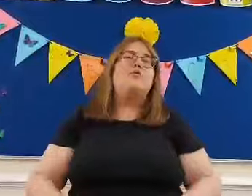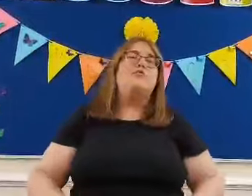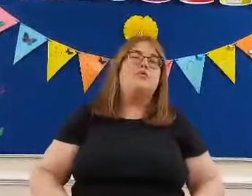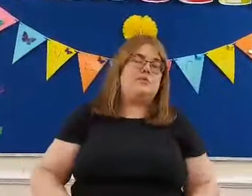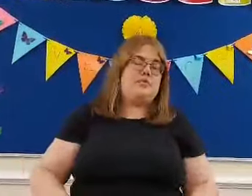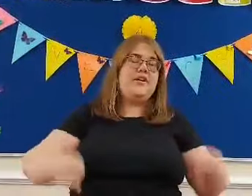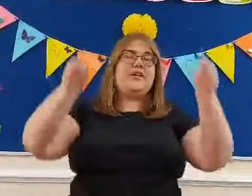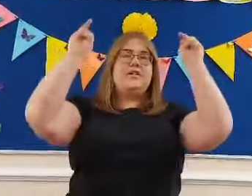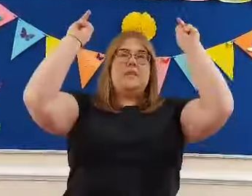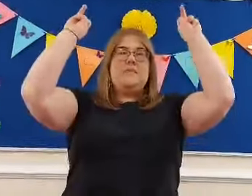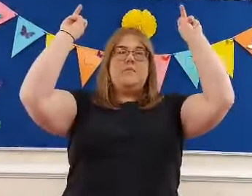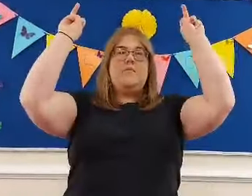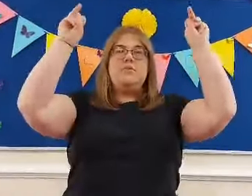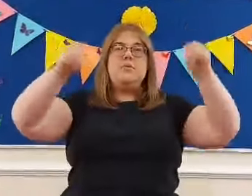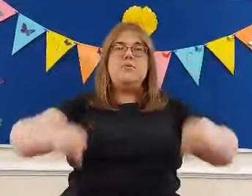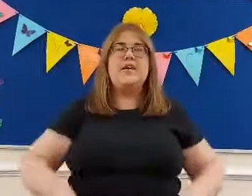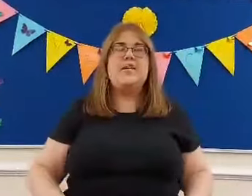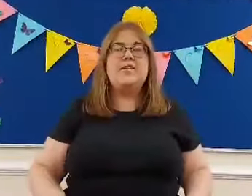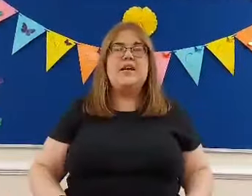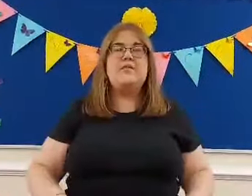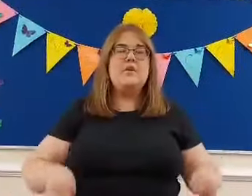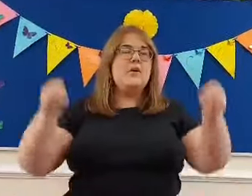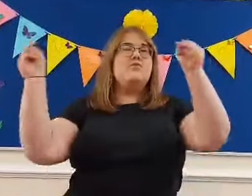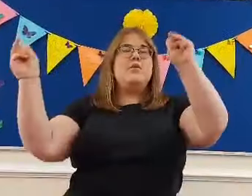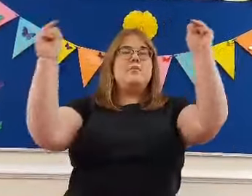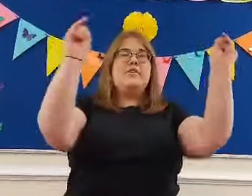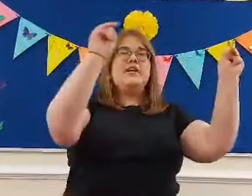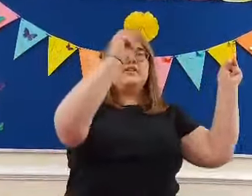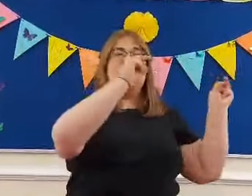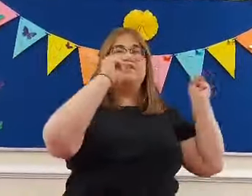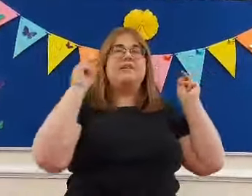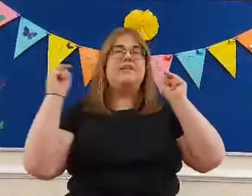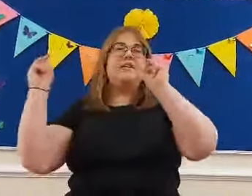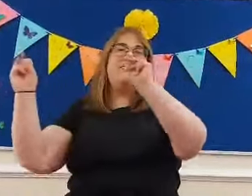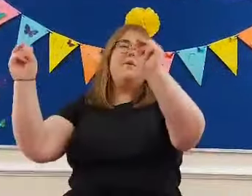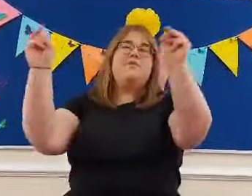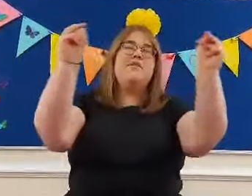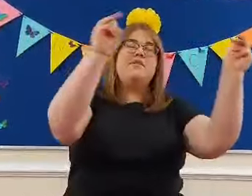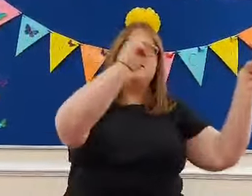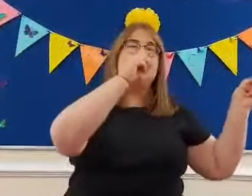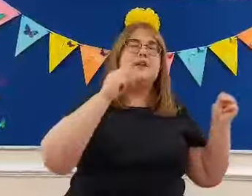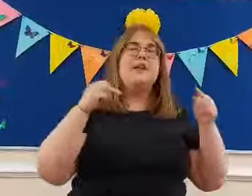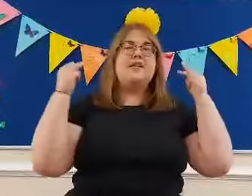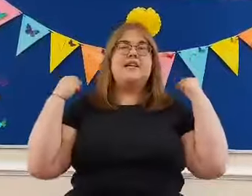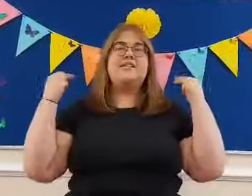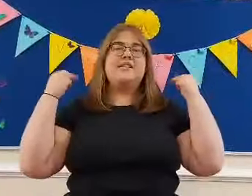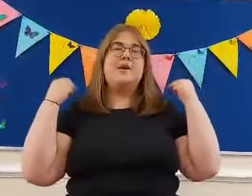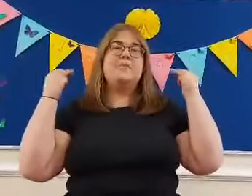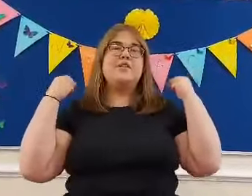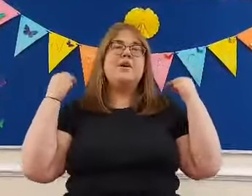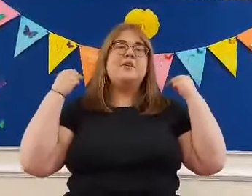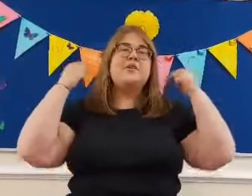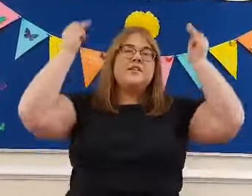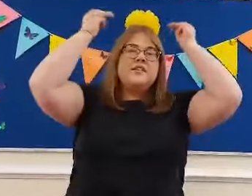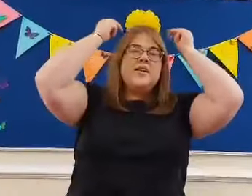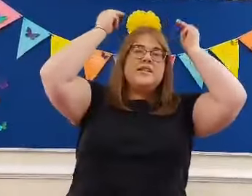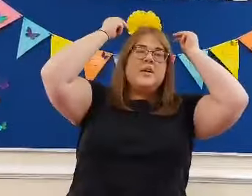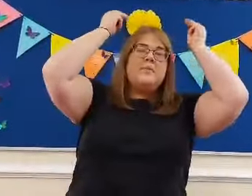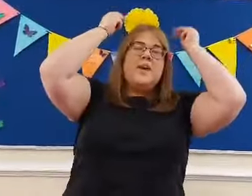Ruby Ring is up, Ruby Ring is down, Ruby Ring is dancing all around the town He's dancing on my shoulders, he's dancing on my